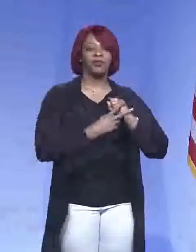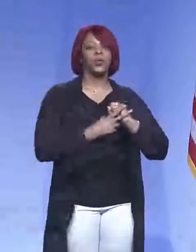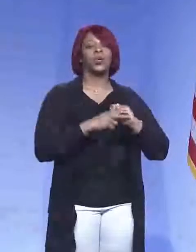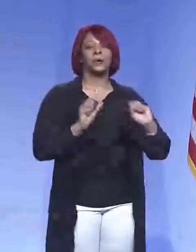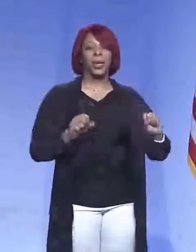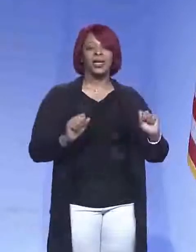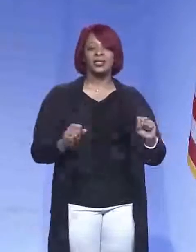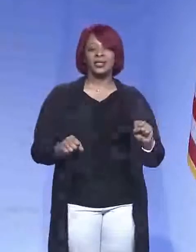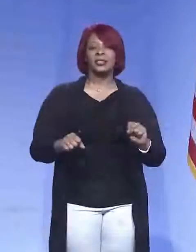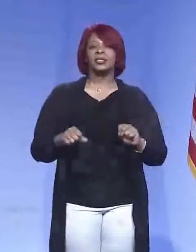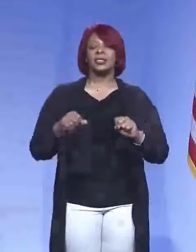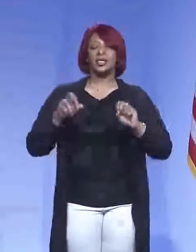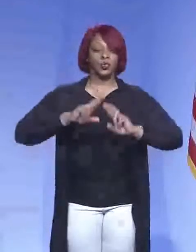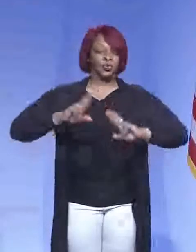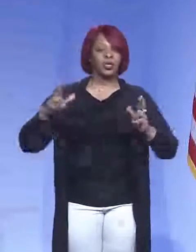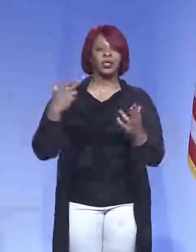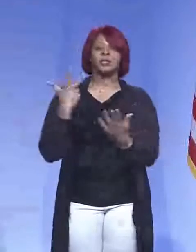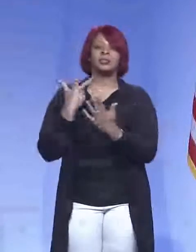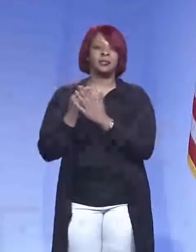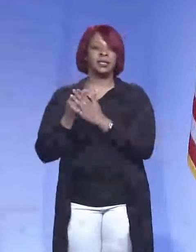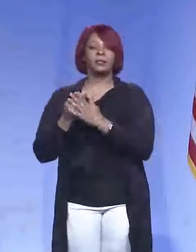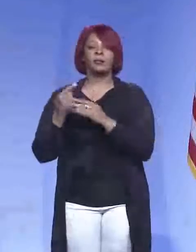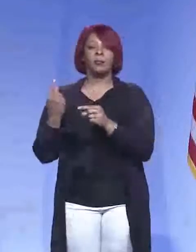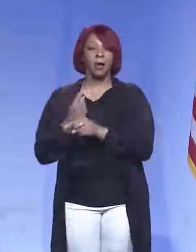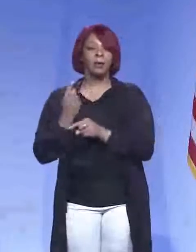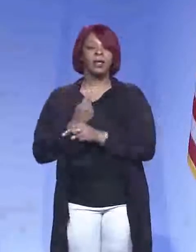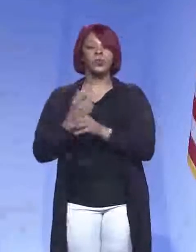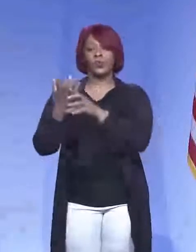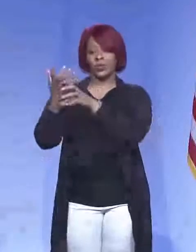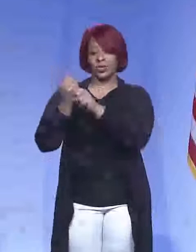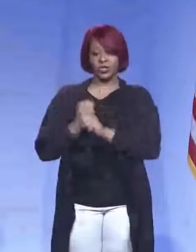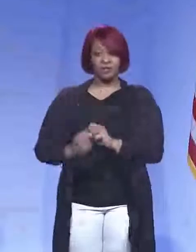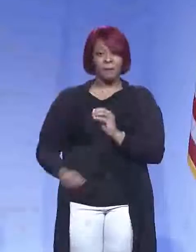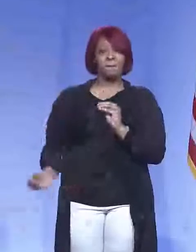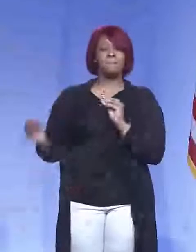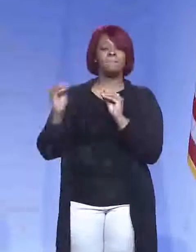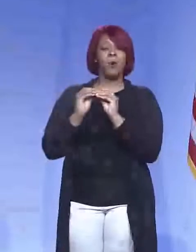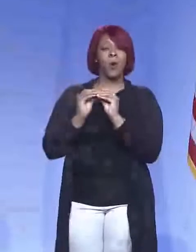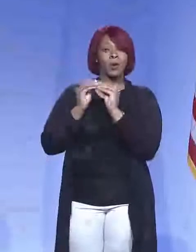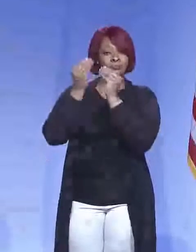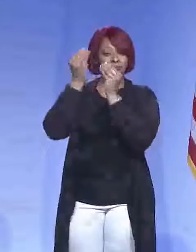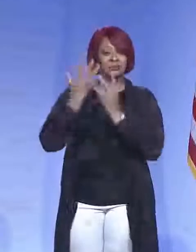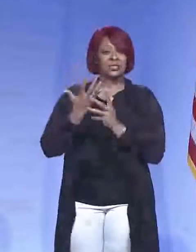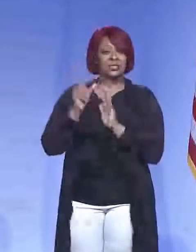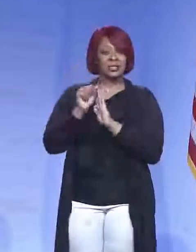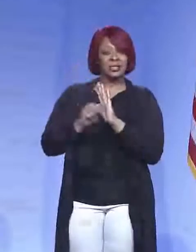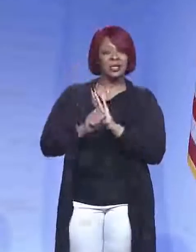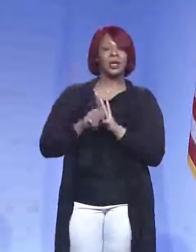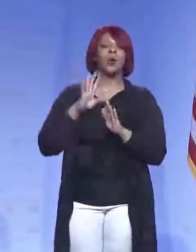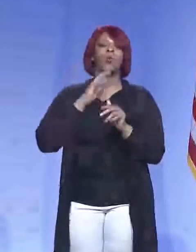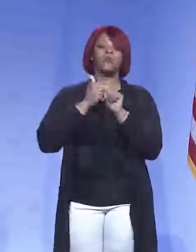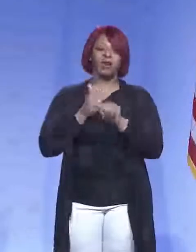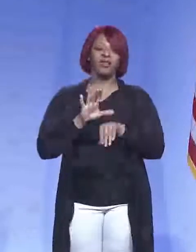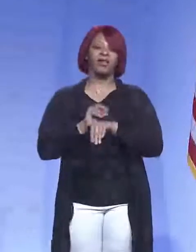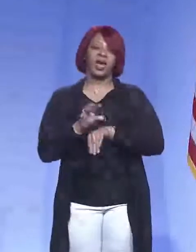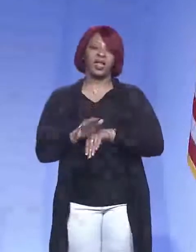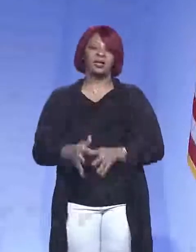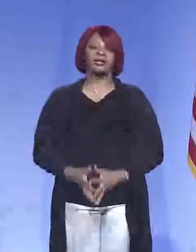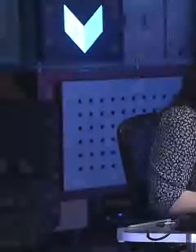uh, to be able to dispense it properly. And then once we receive additional, uh, direction from the state, we'll definitely be following their guidelines.